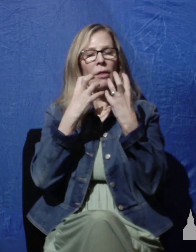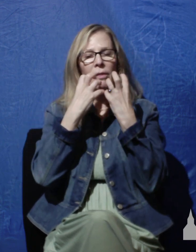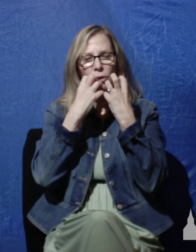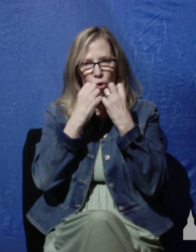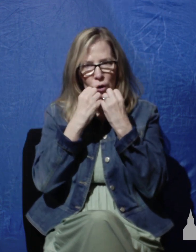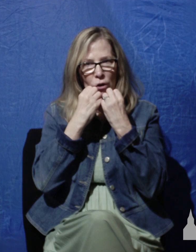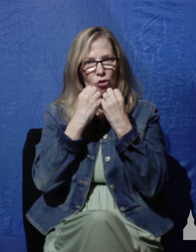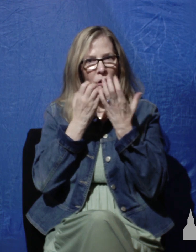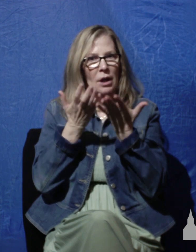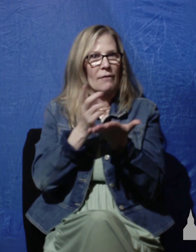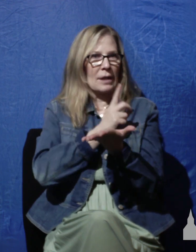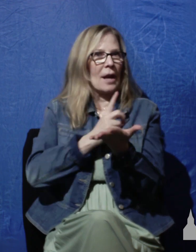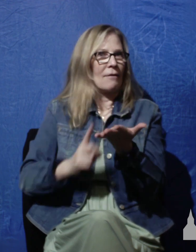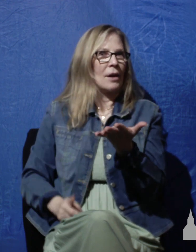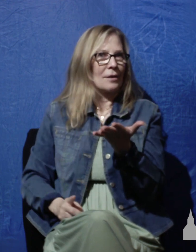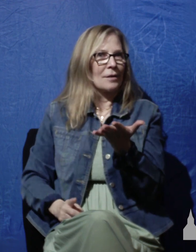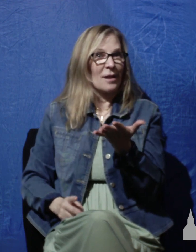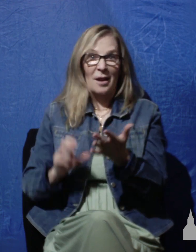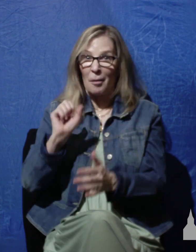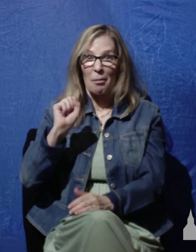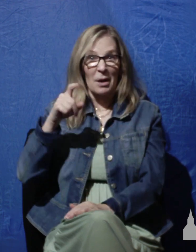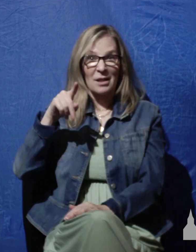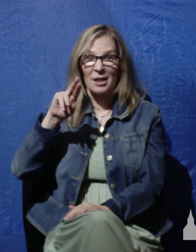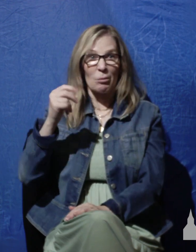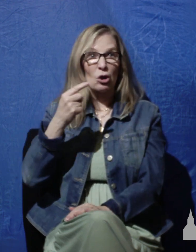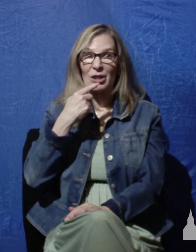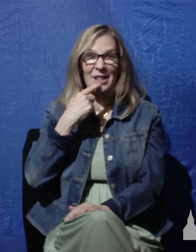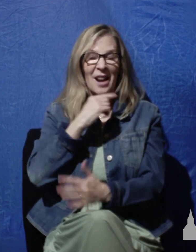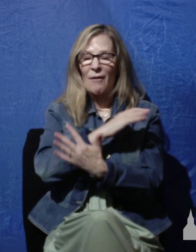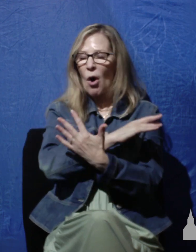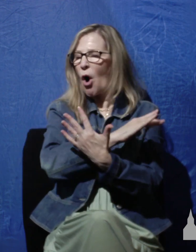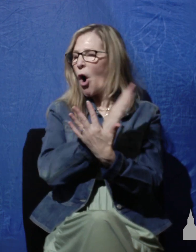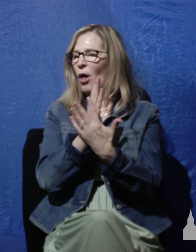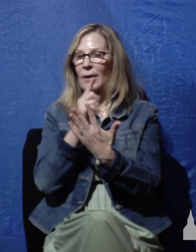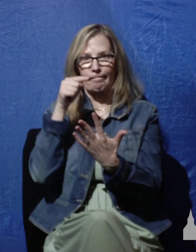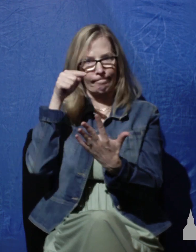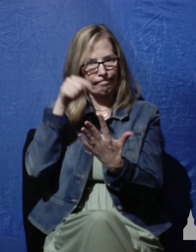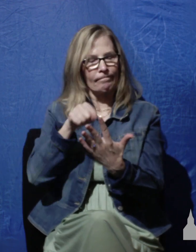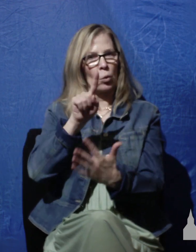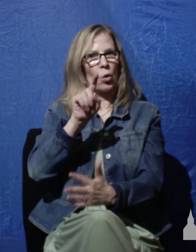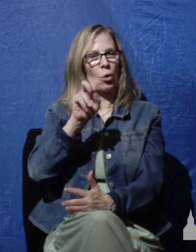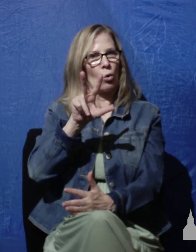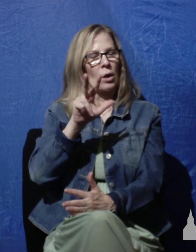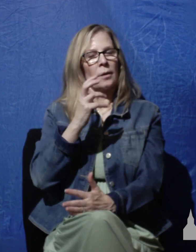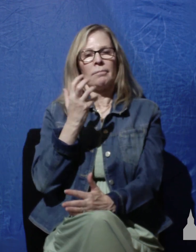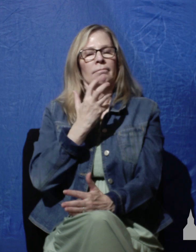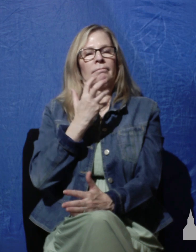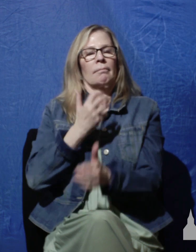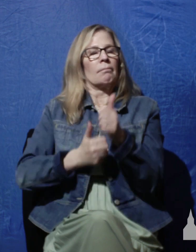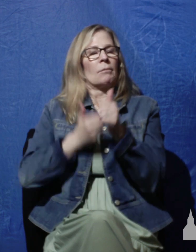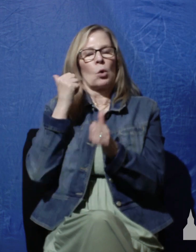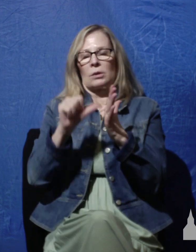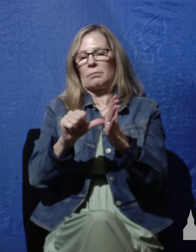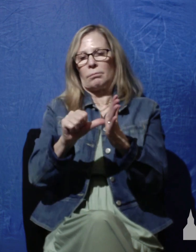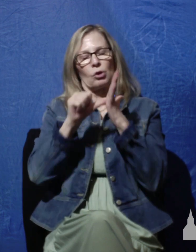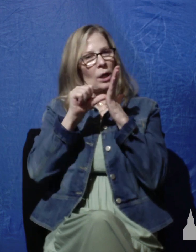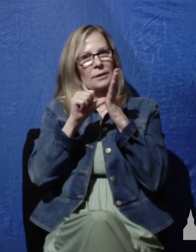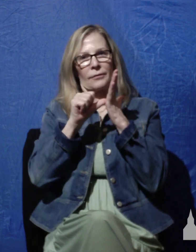That's what Spurgeon said. Of all the psalms, this stood out as the most impressive one to him.